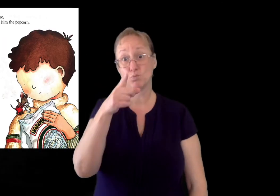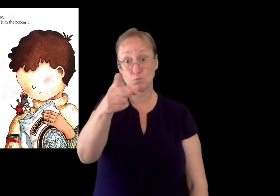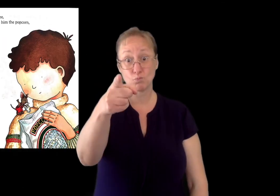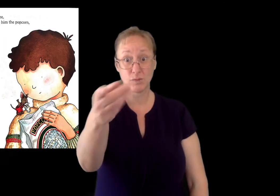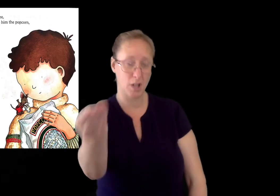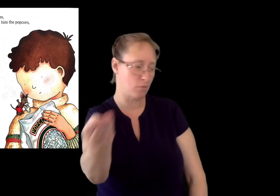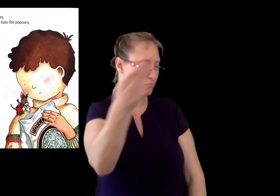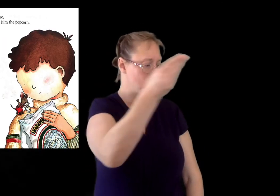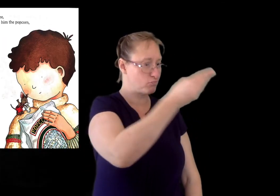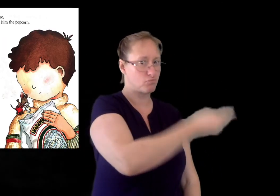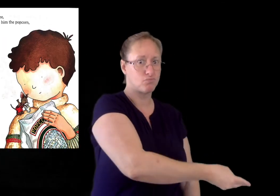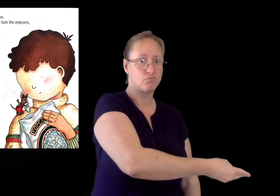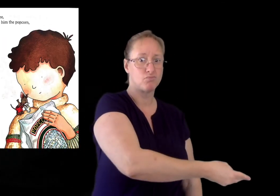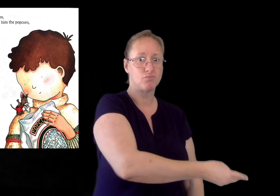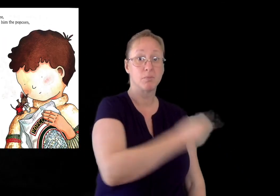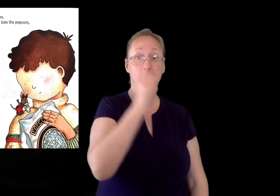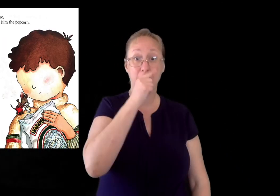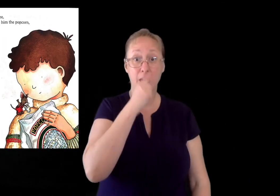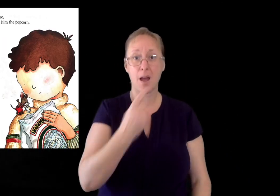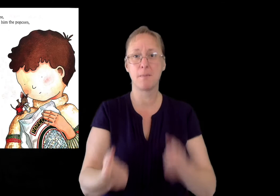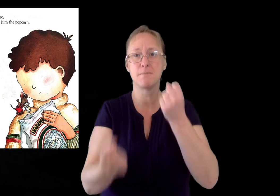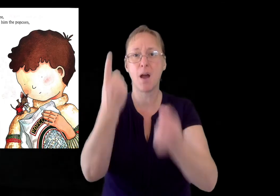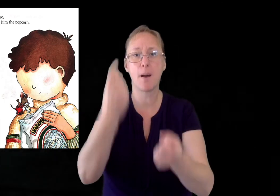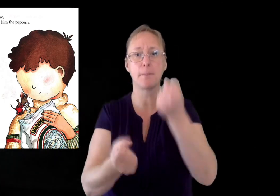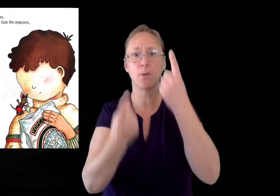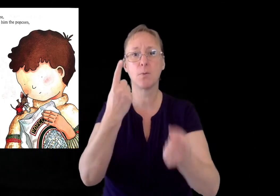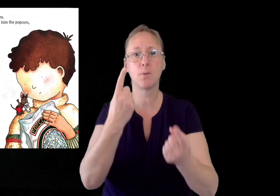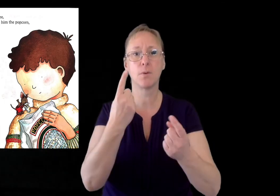And, chances are, when you give him the popcorn,